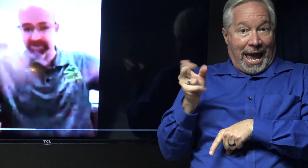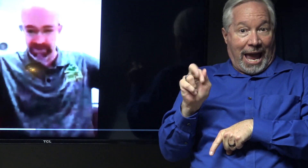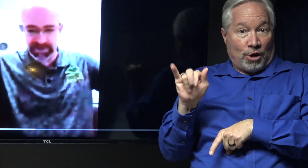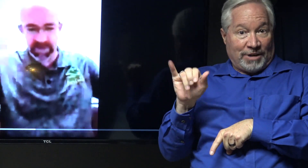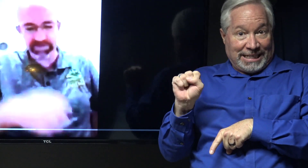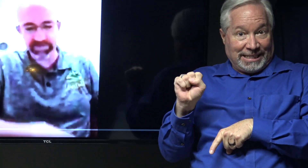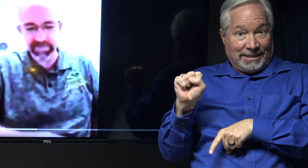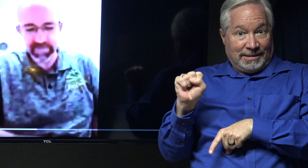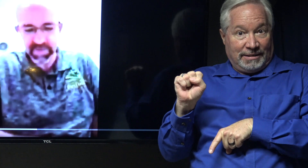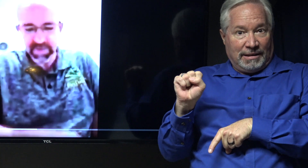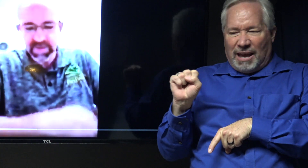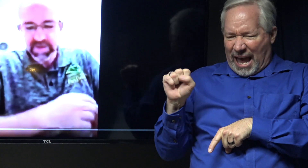down and it blows up.